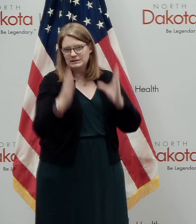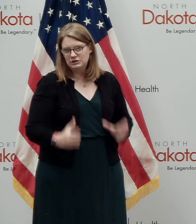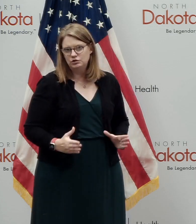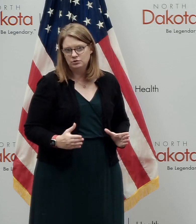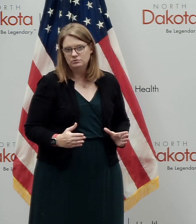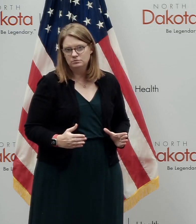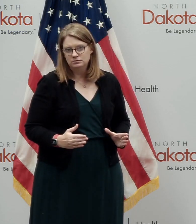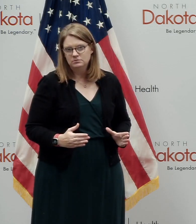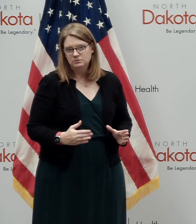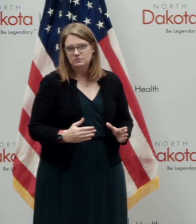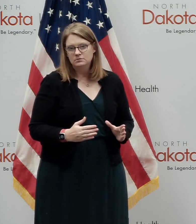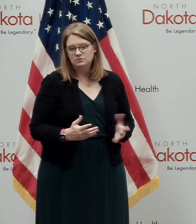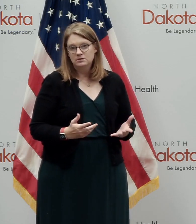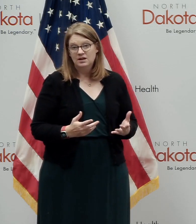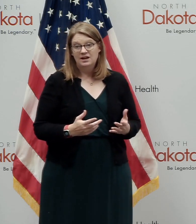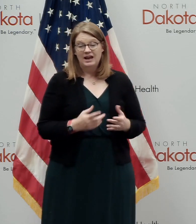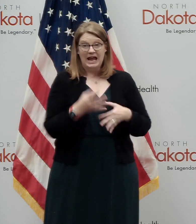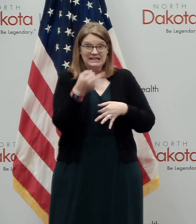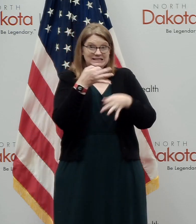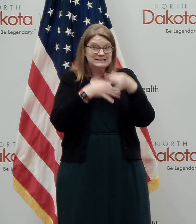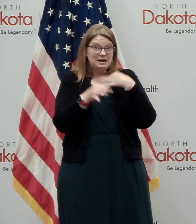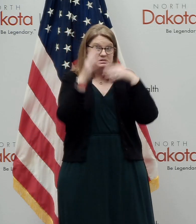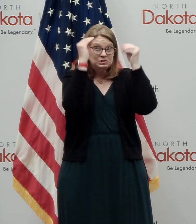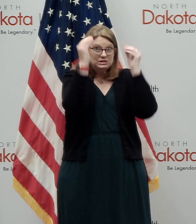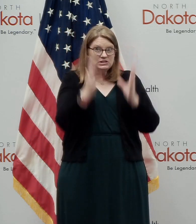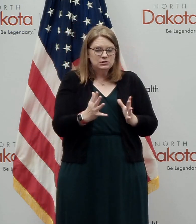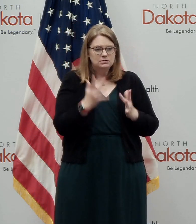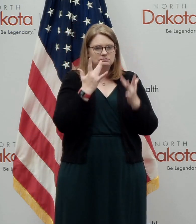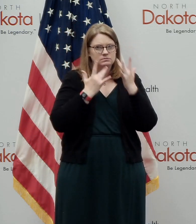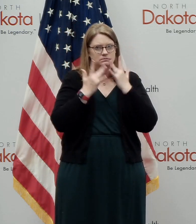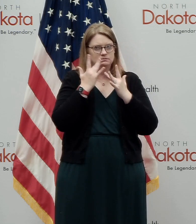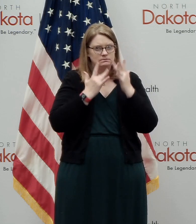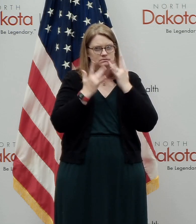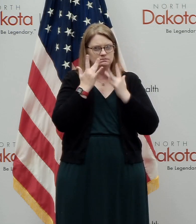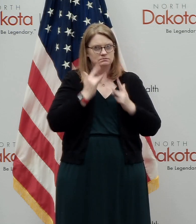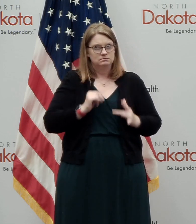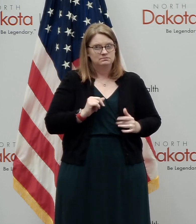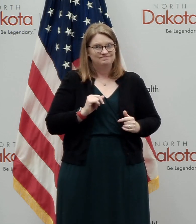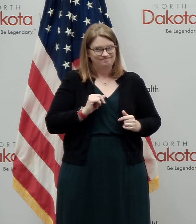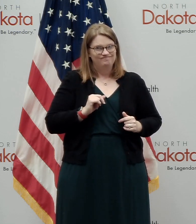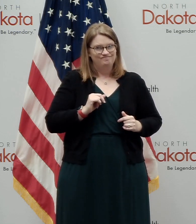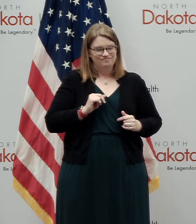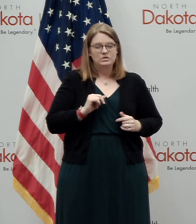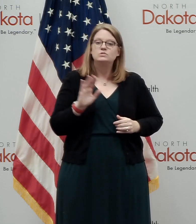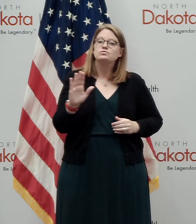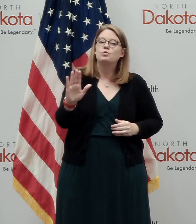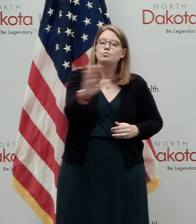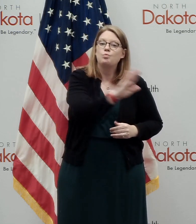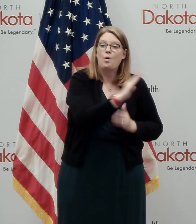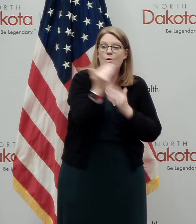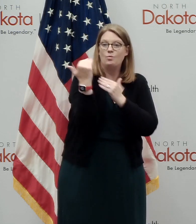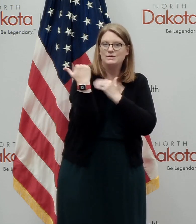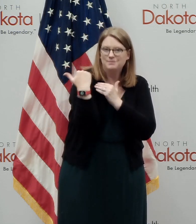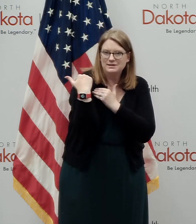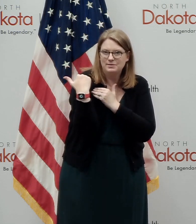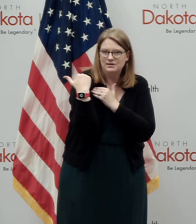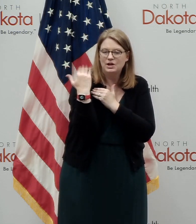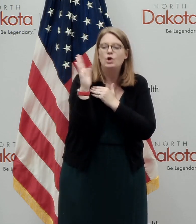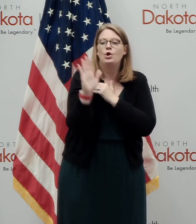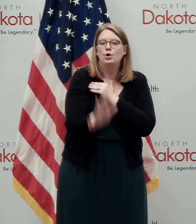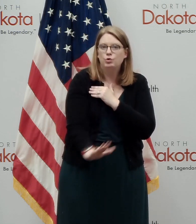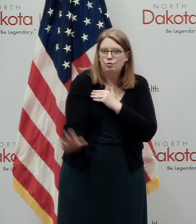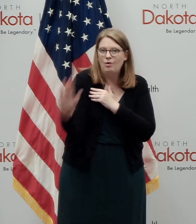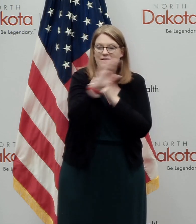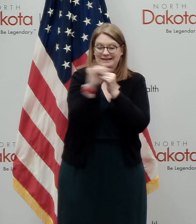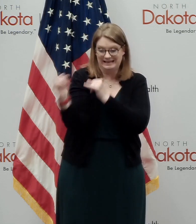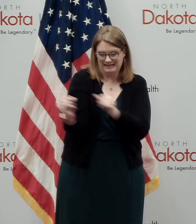shortage of substitute teachers around the state. And so again, the work that you do, the work that you can each individually